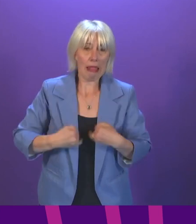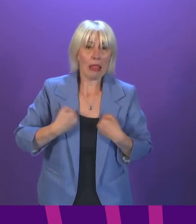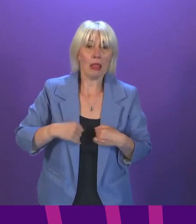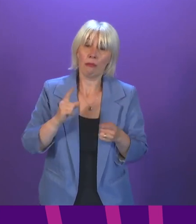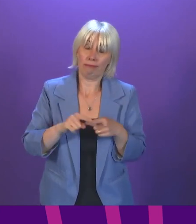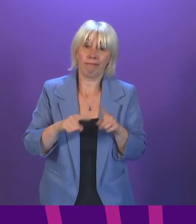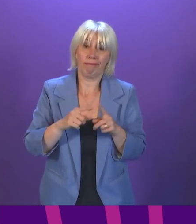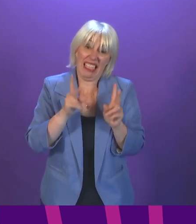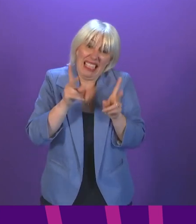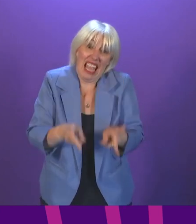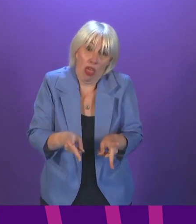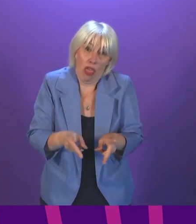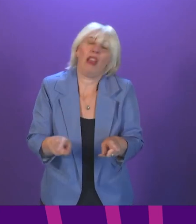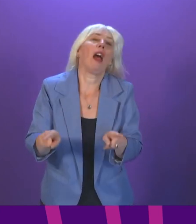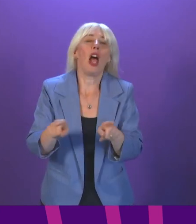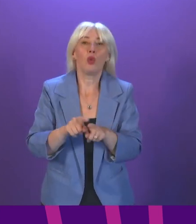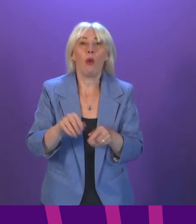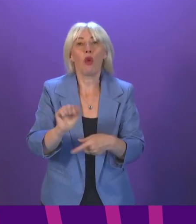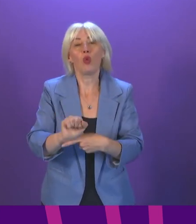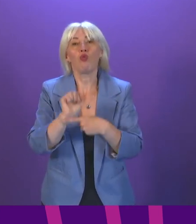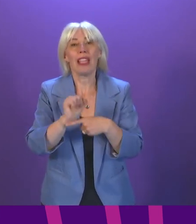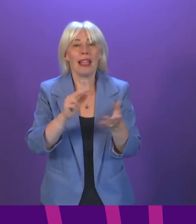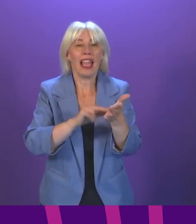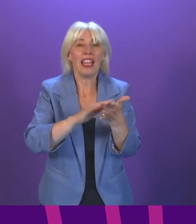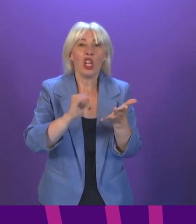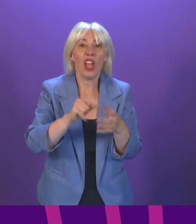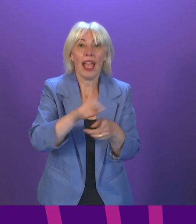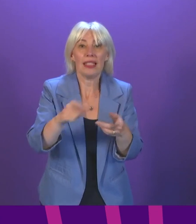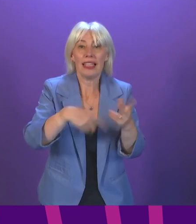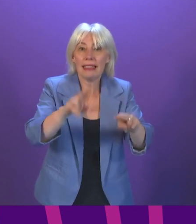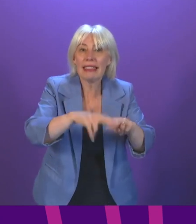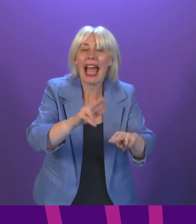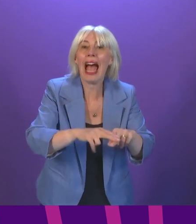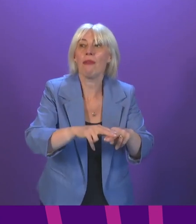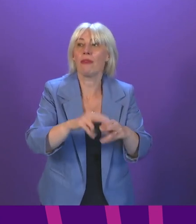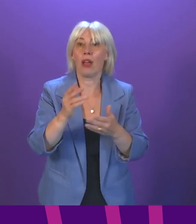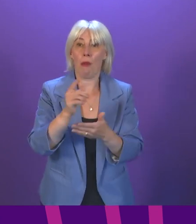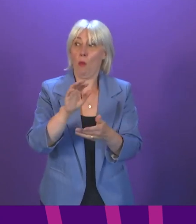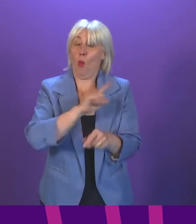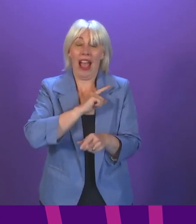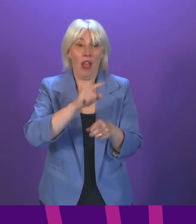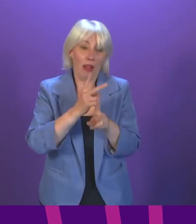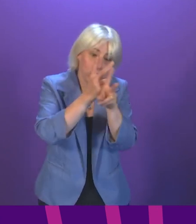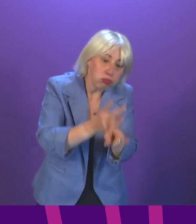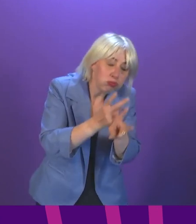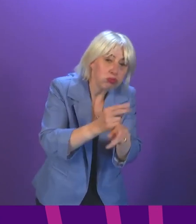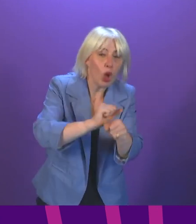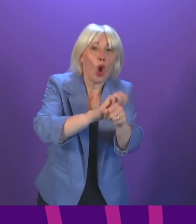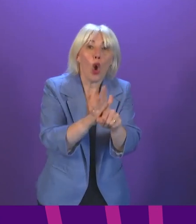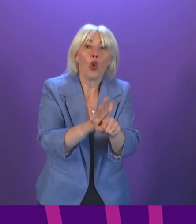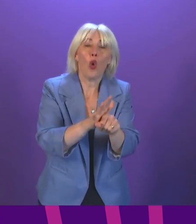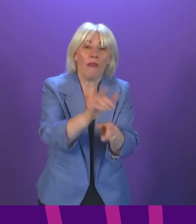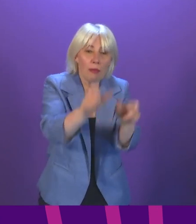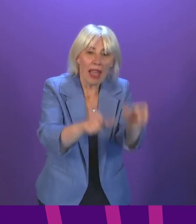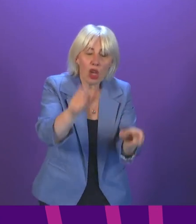But it also means protecting the ability of our NHS and those who work so hard in it to not just care for COVID patients, which they do with such skill